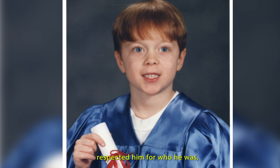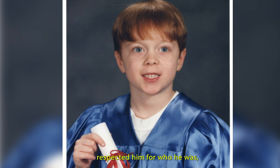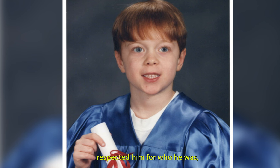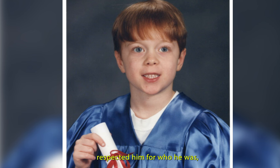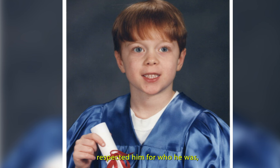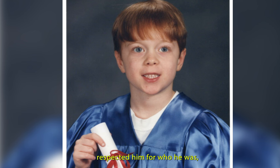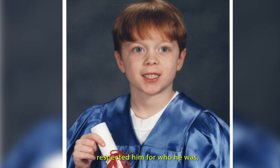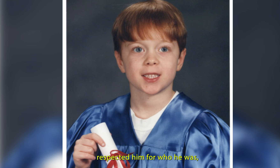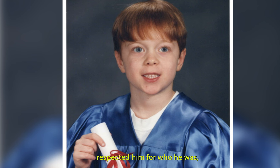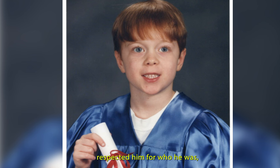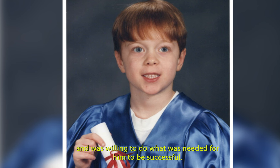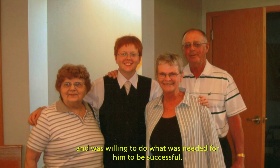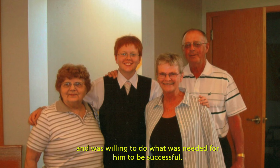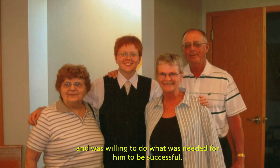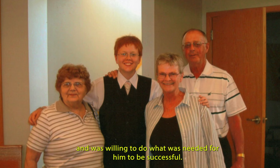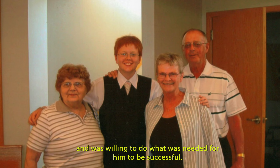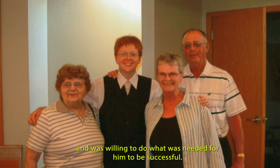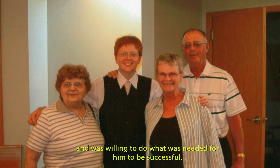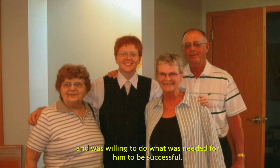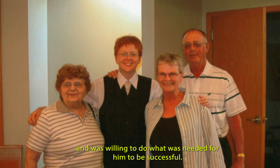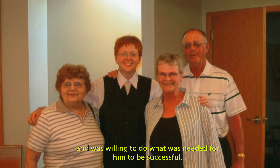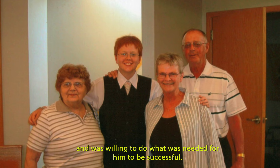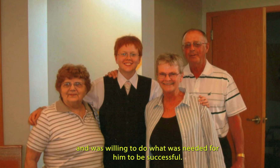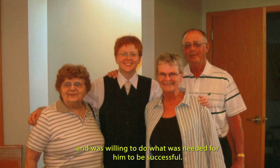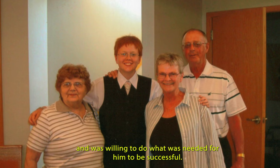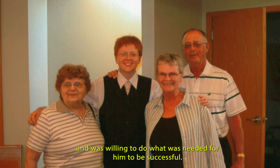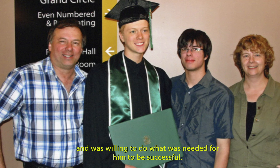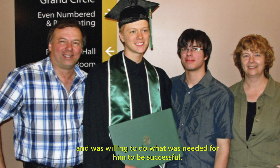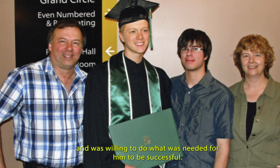was. And was willing to do what needed for him to be successful.